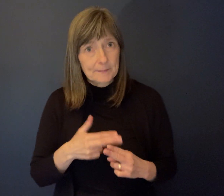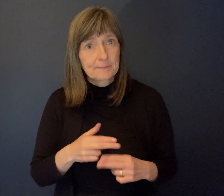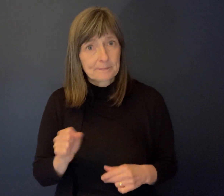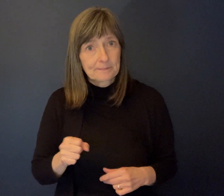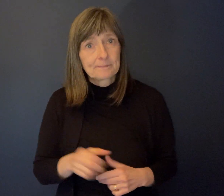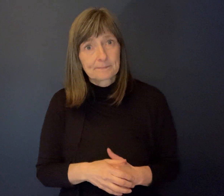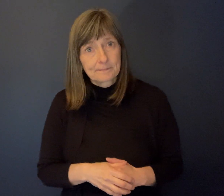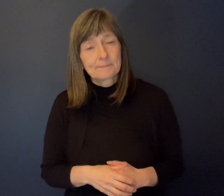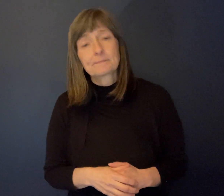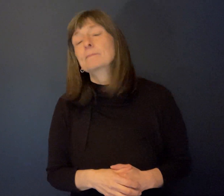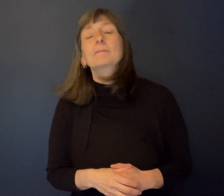Yeah.